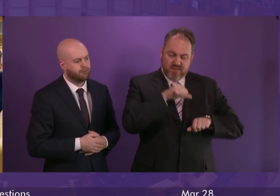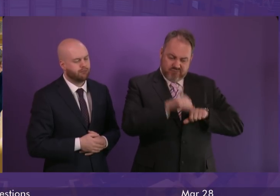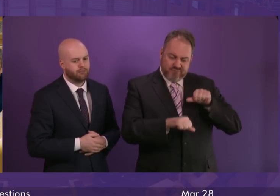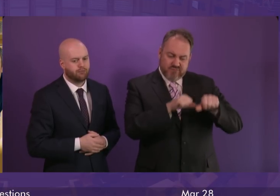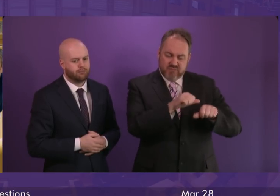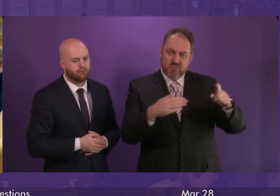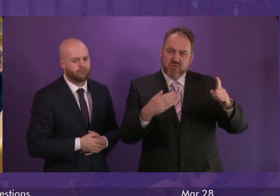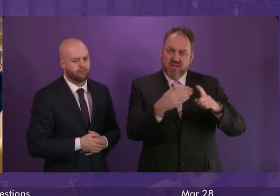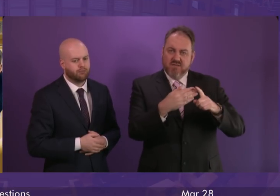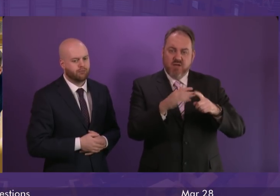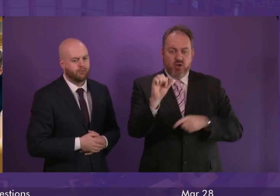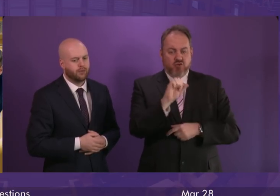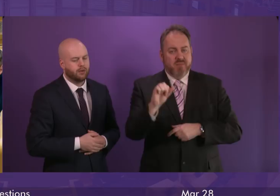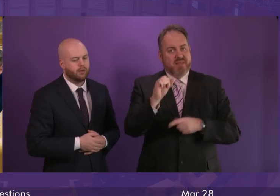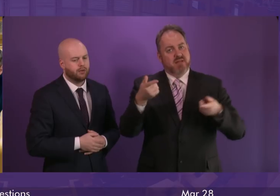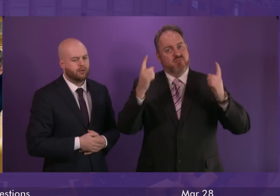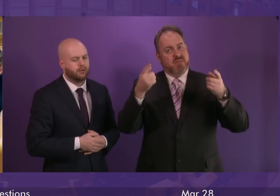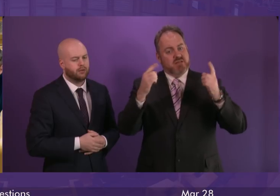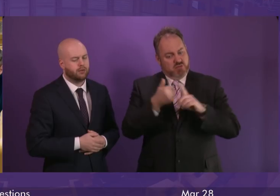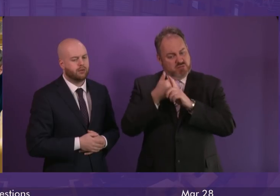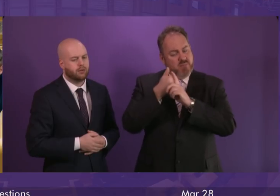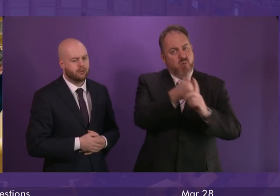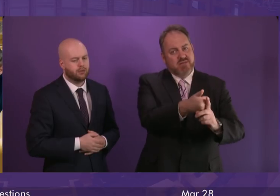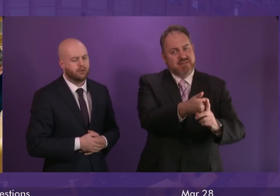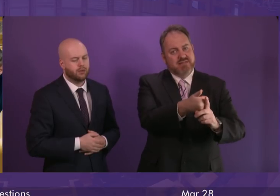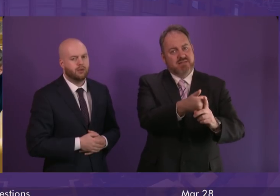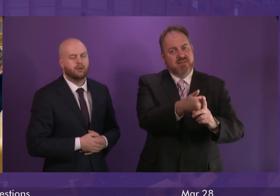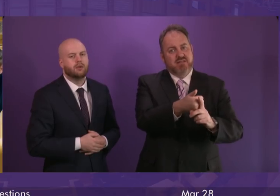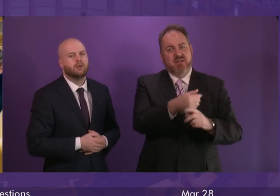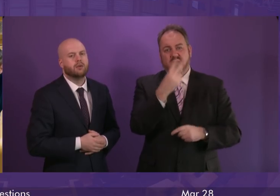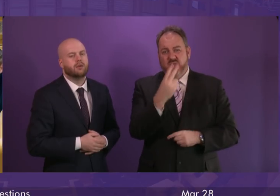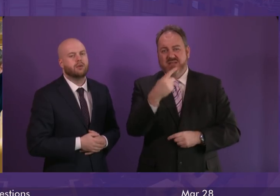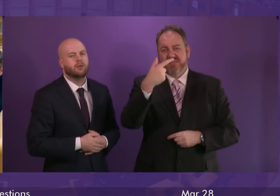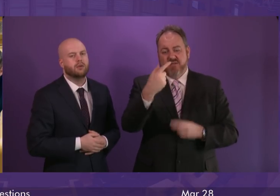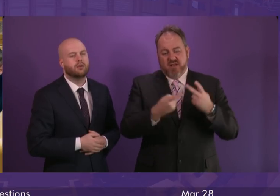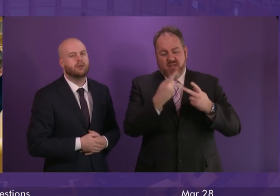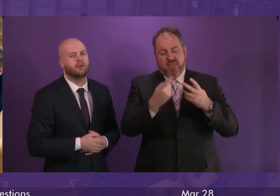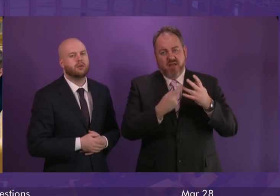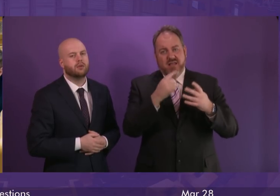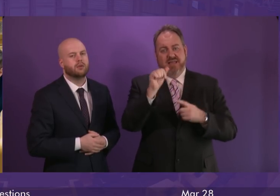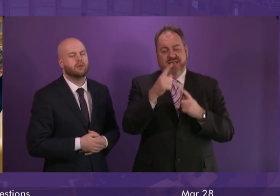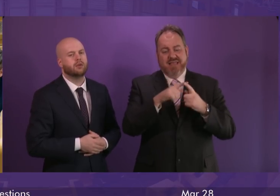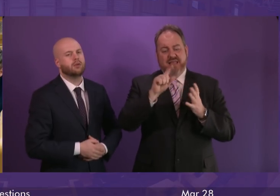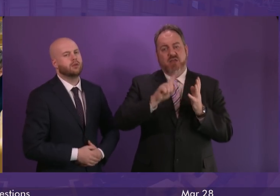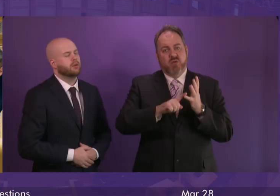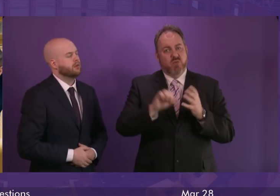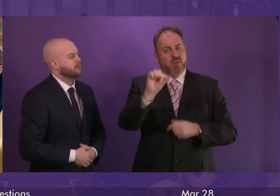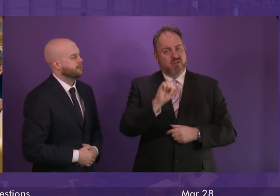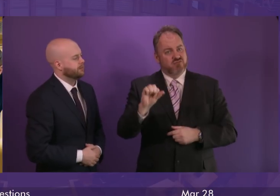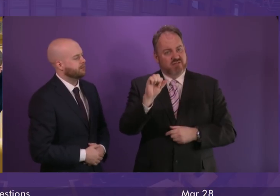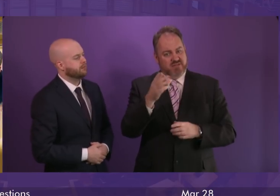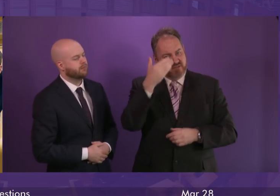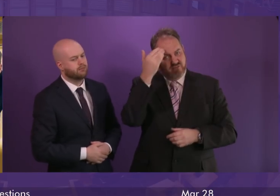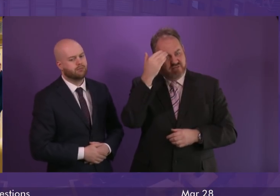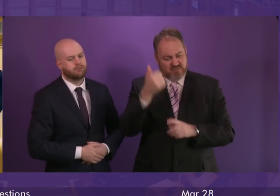supported by Jean-Claude Juncker, supported by Donald Tusk, supported by 27 of our other EU partners, backed by the business